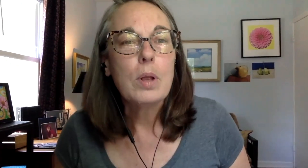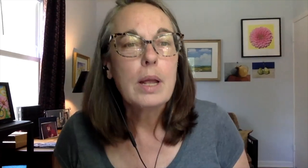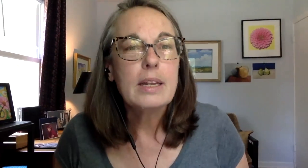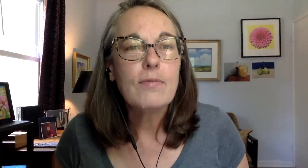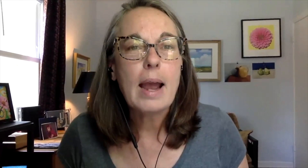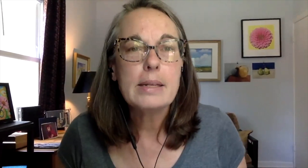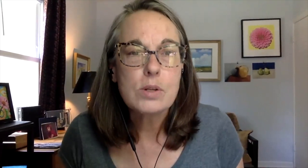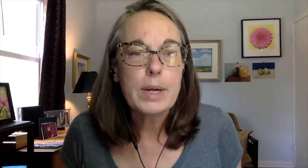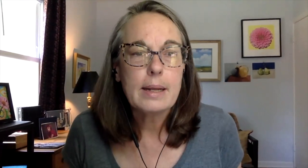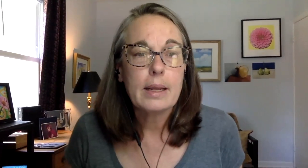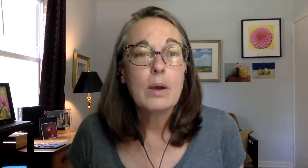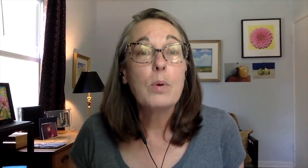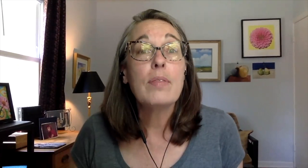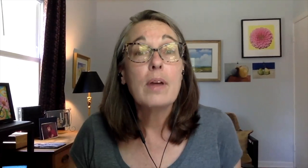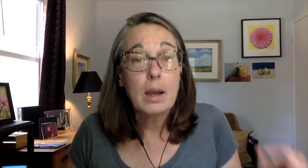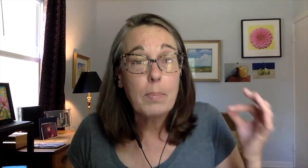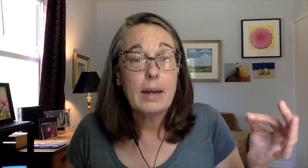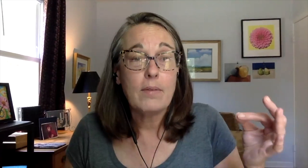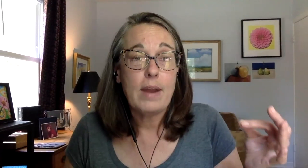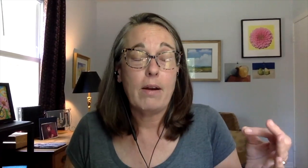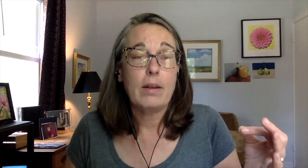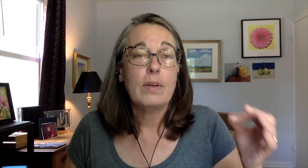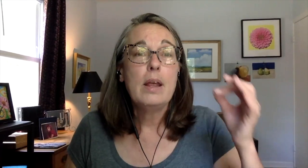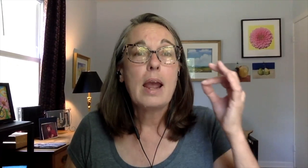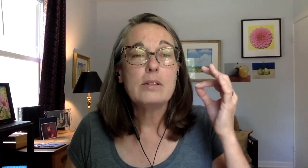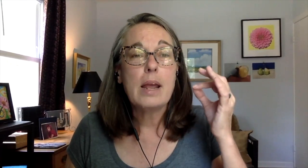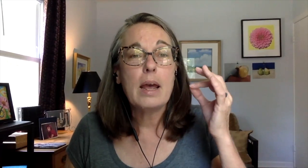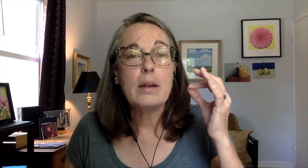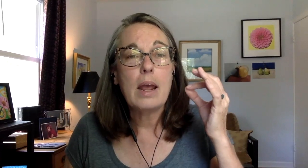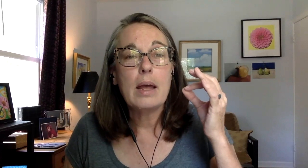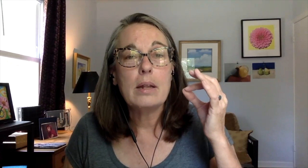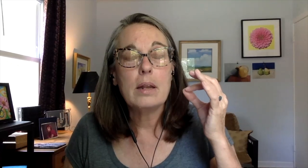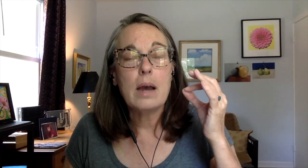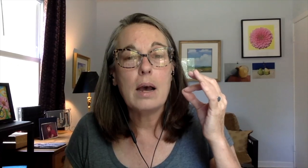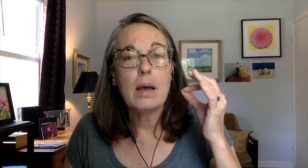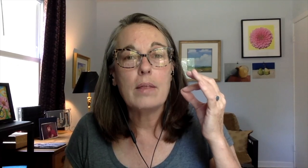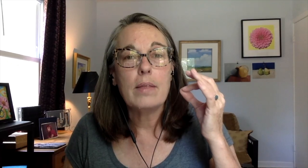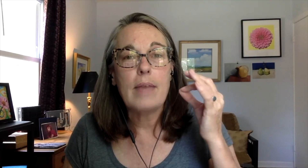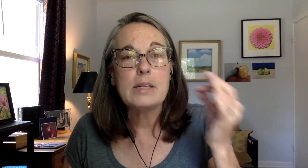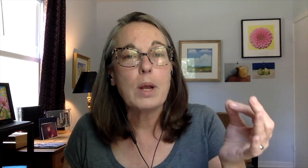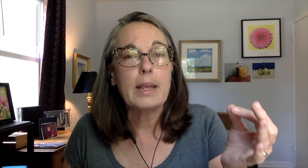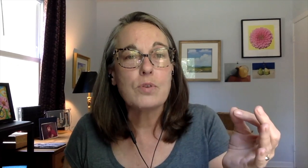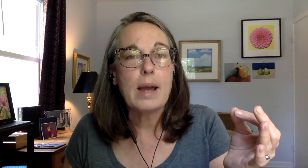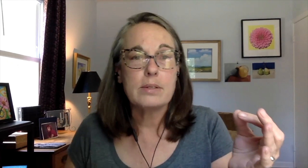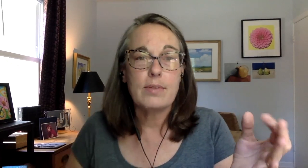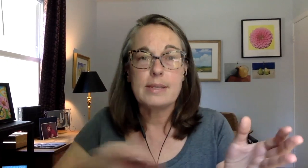define storytelling with a competitive narrative. And that's what gives rise to this